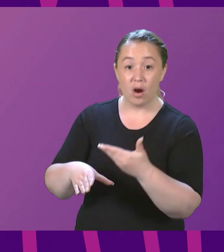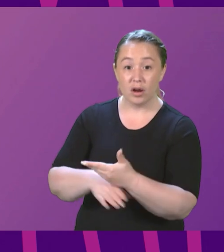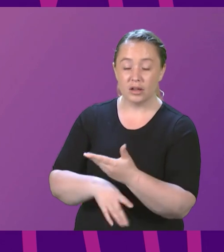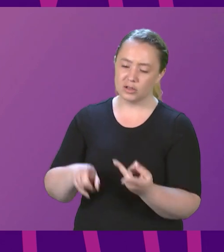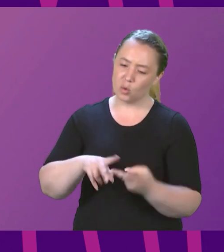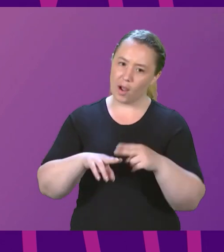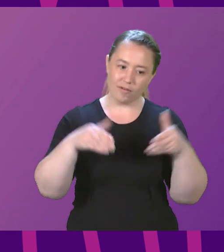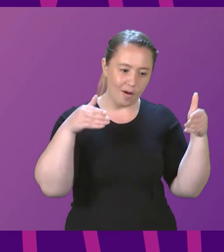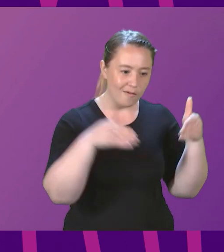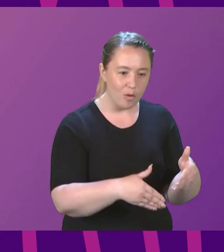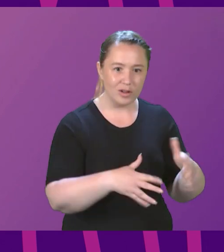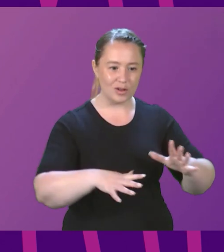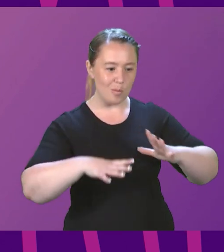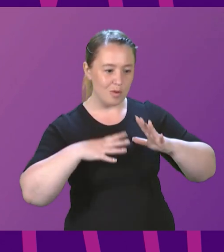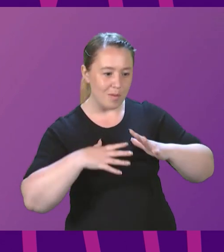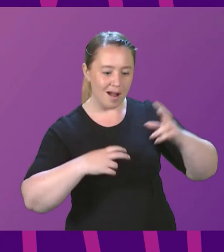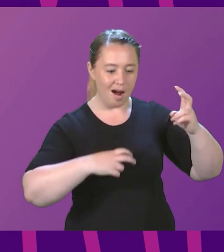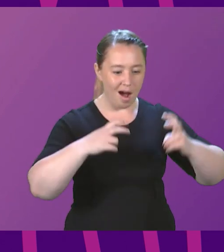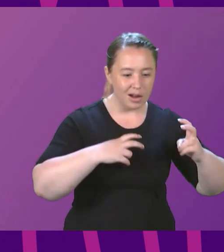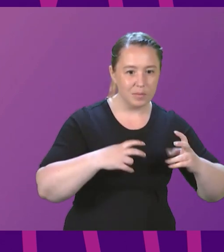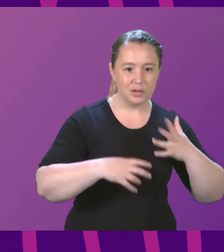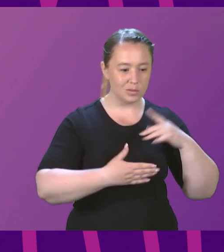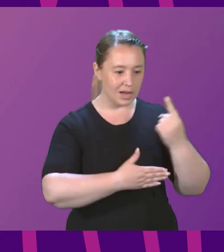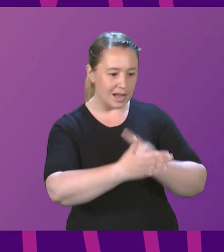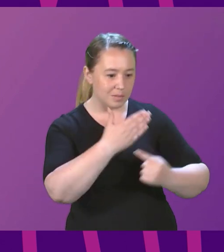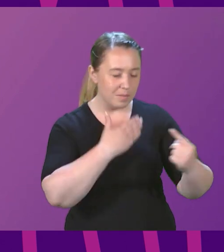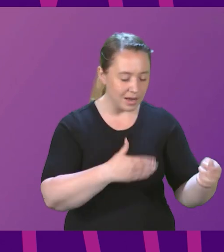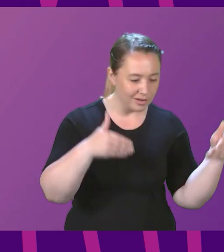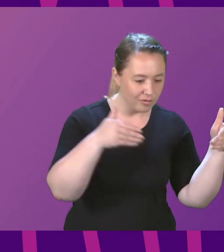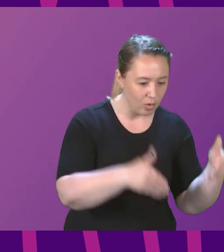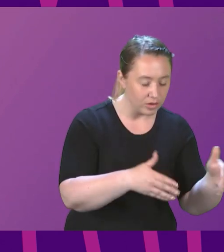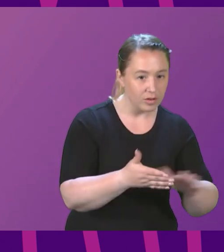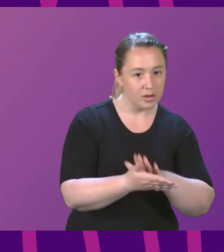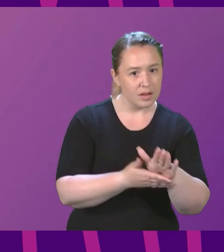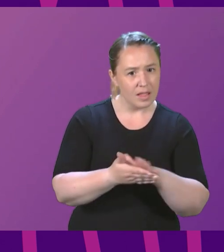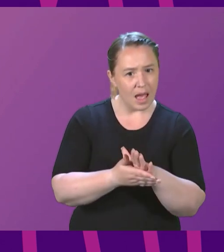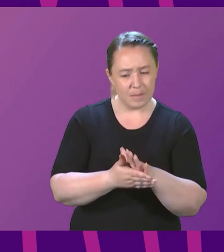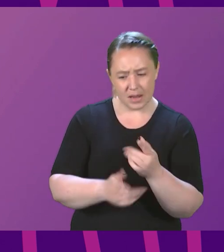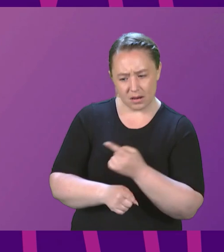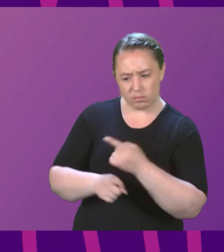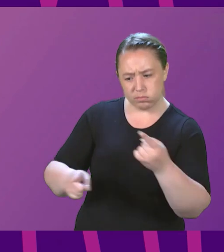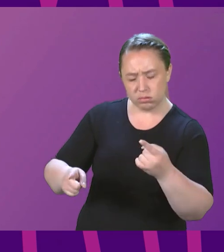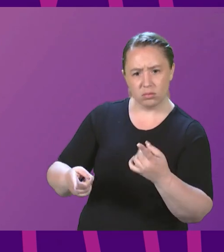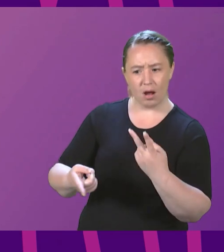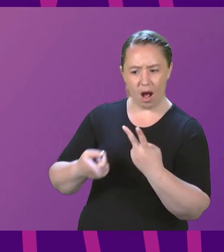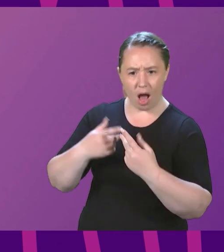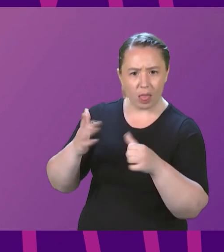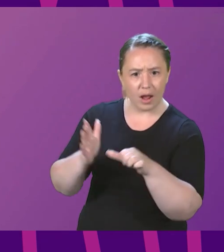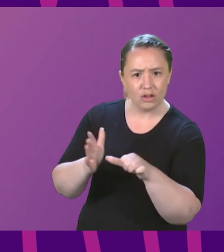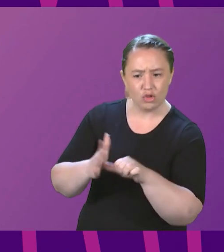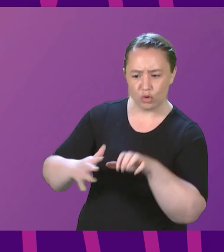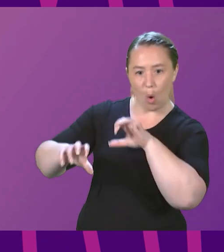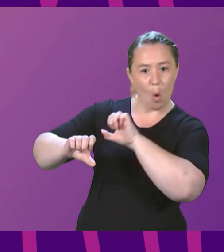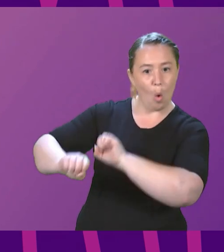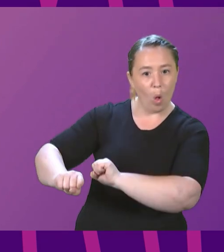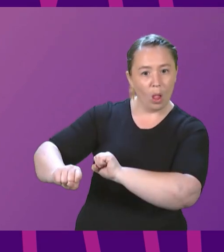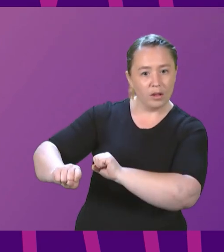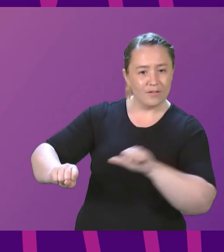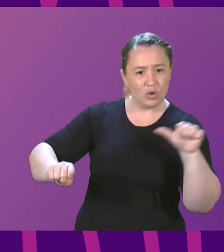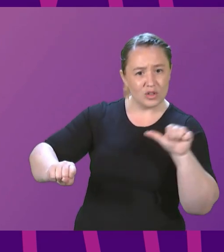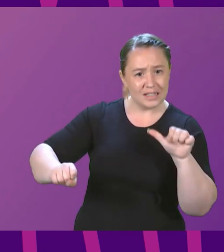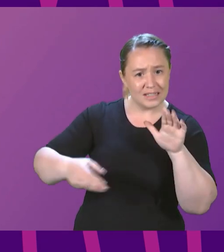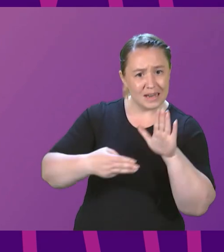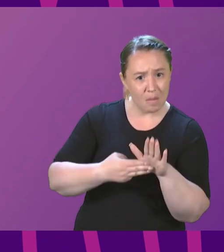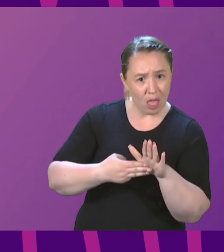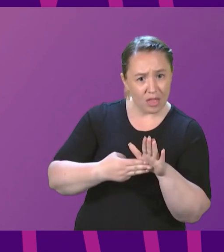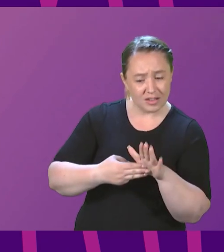focused on preparing the arguments for independence, does that mean that you expect to put these issues on hold for the next 16 months? I think the people